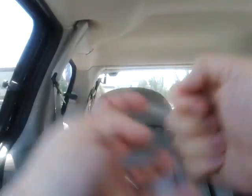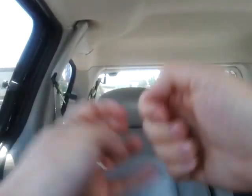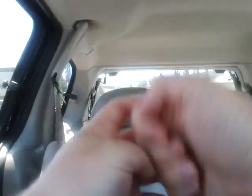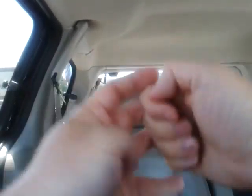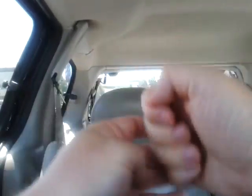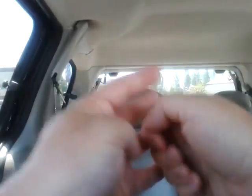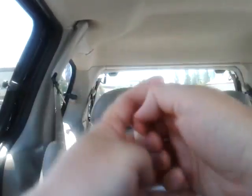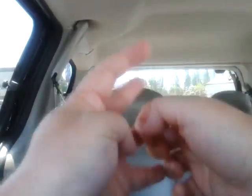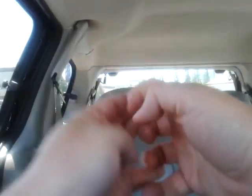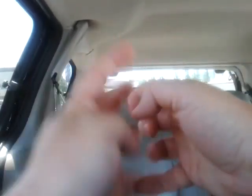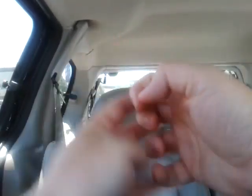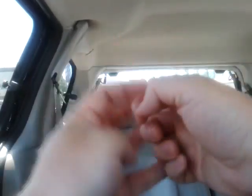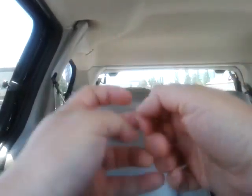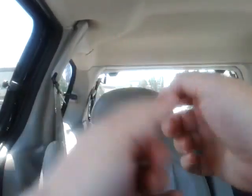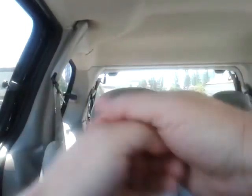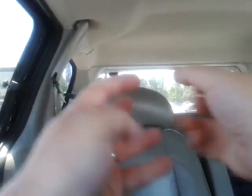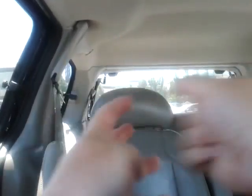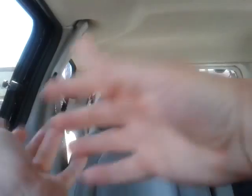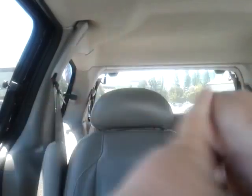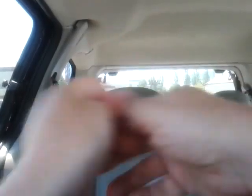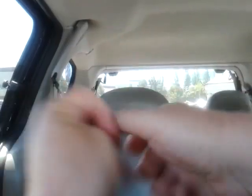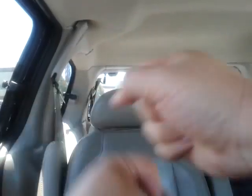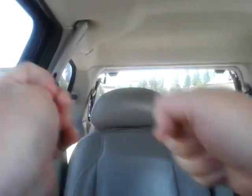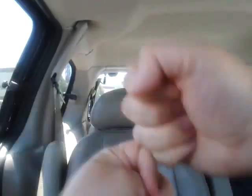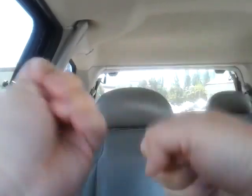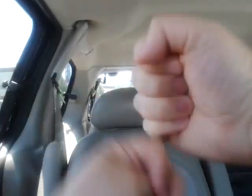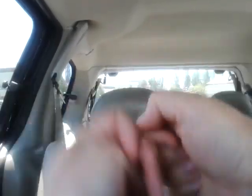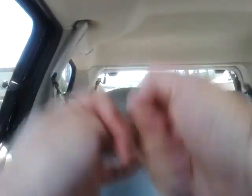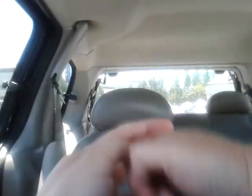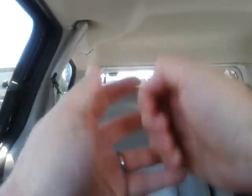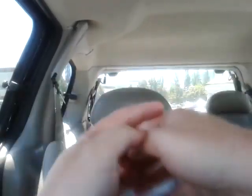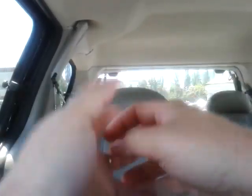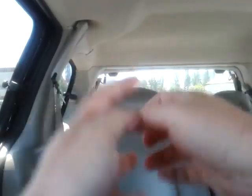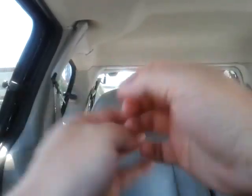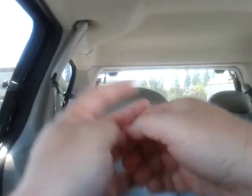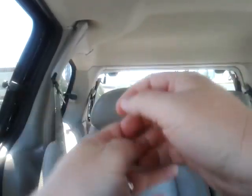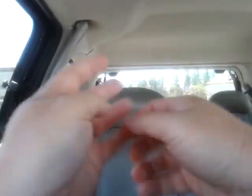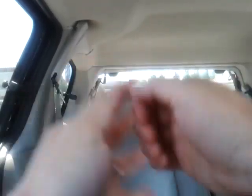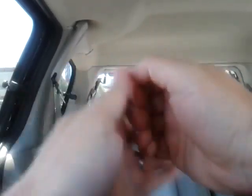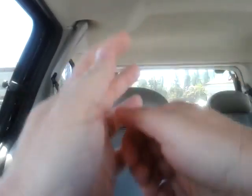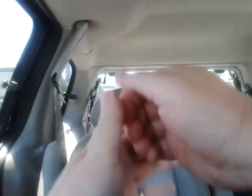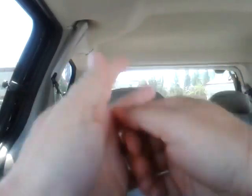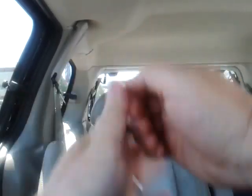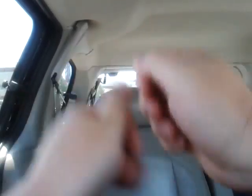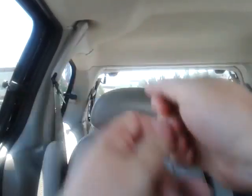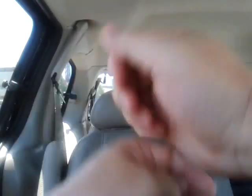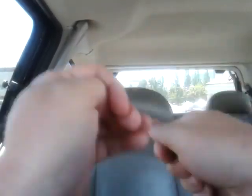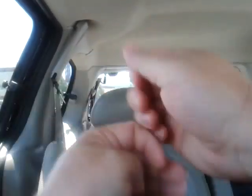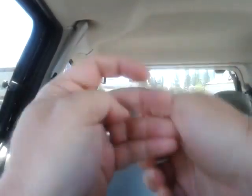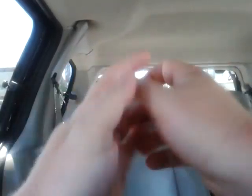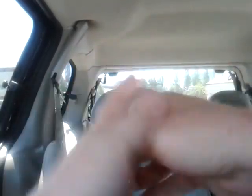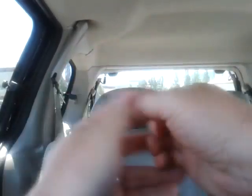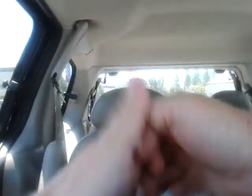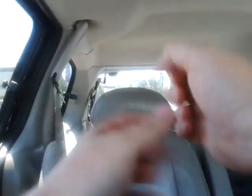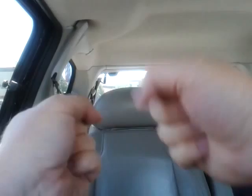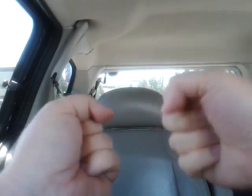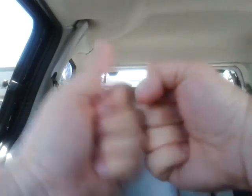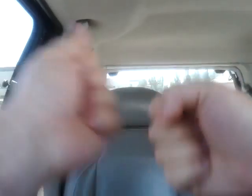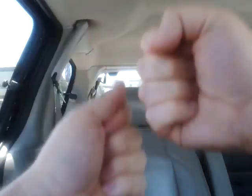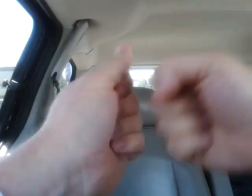them started on people who say they don't believe in God but are spiritual. It feels like some atheists will get combative over just about any subject, even